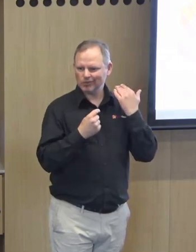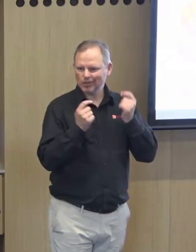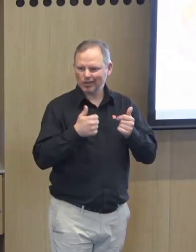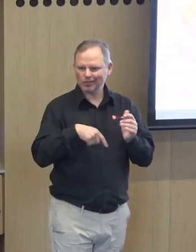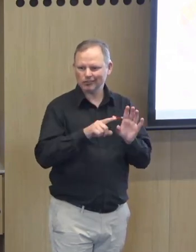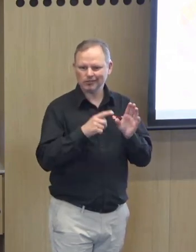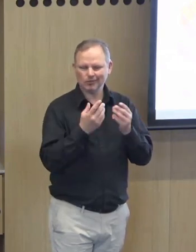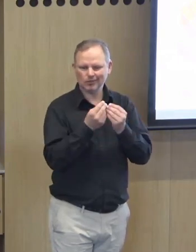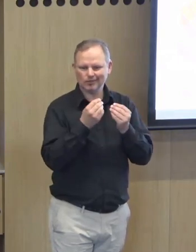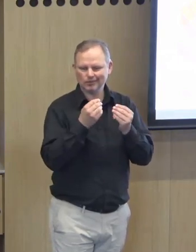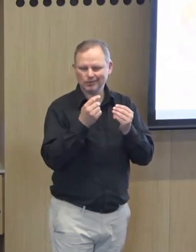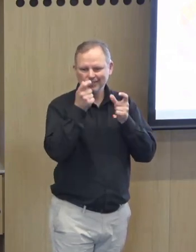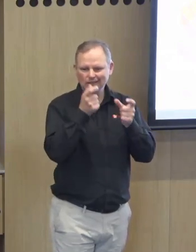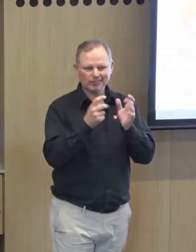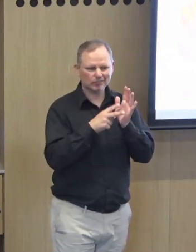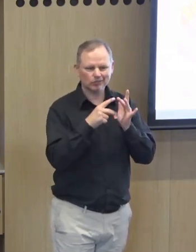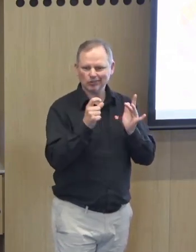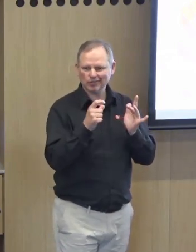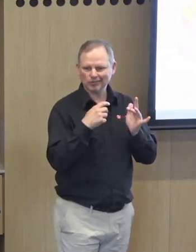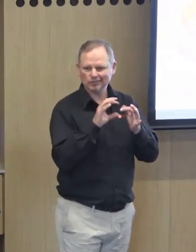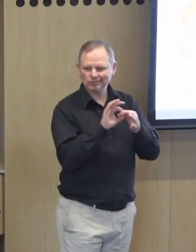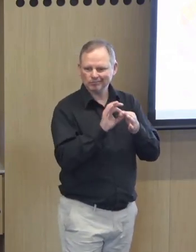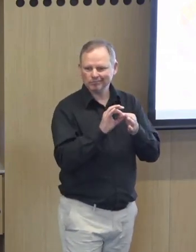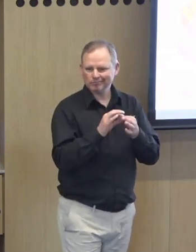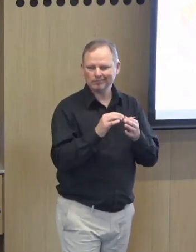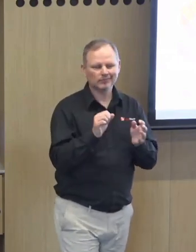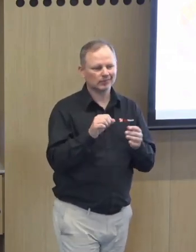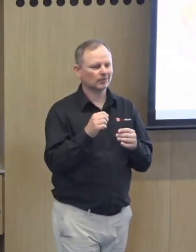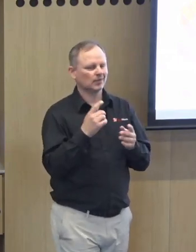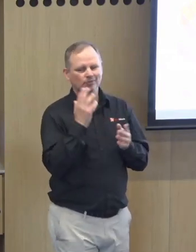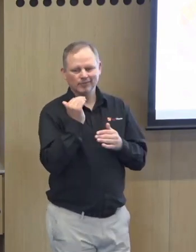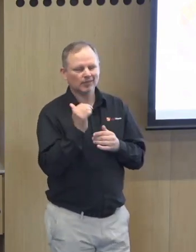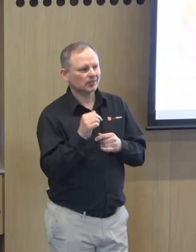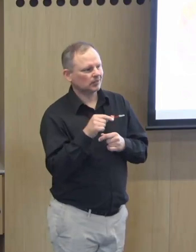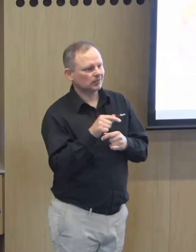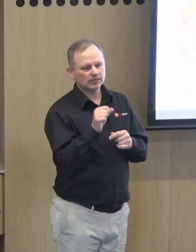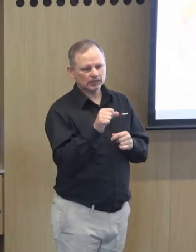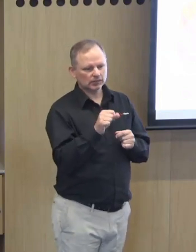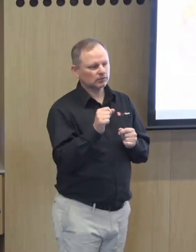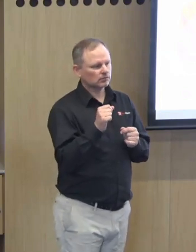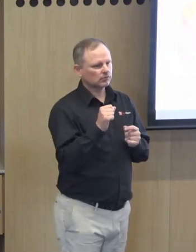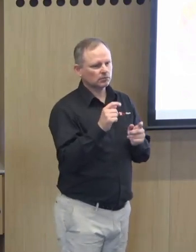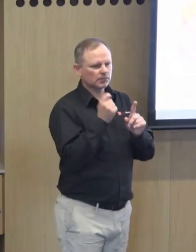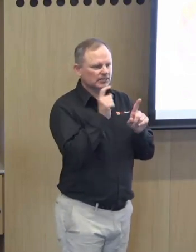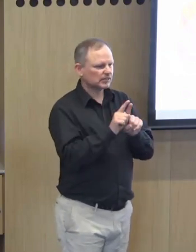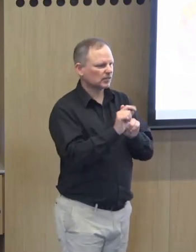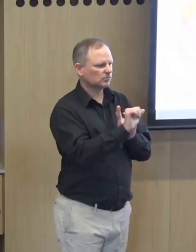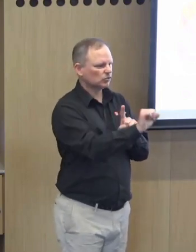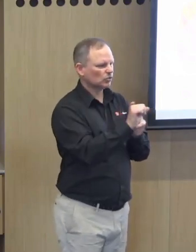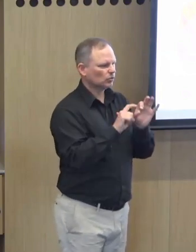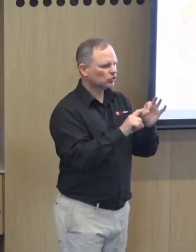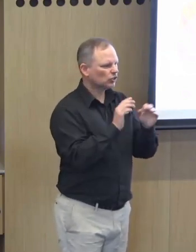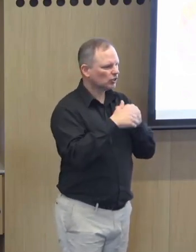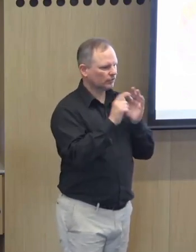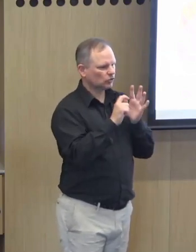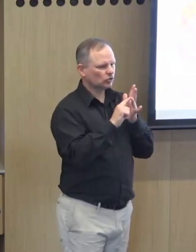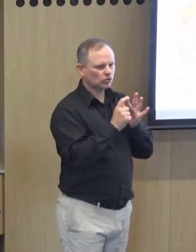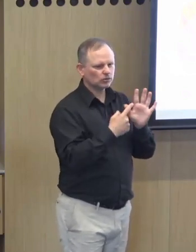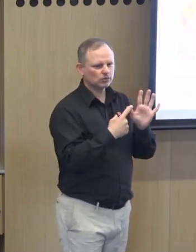i'm not sure if you actually knew we had a project last year for uh with and a relationship with carers victoria but yes a little bit like the question that you were